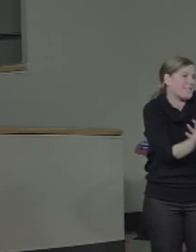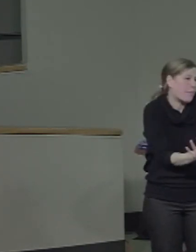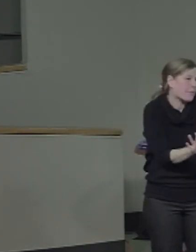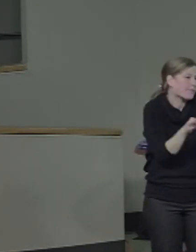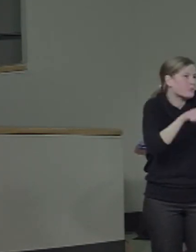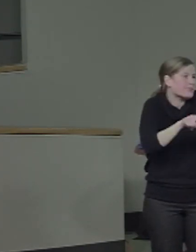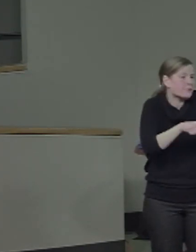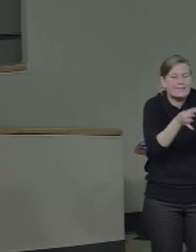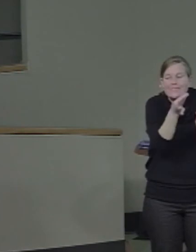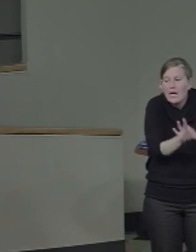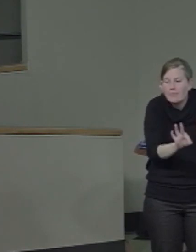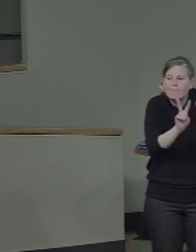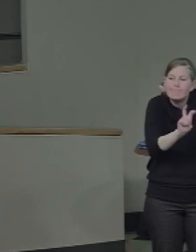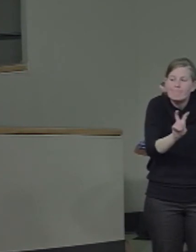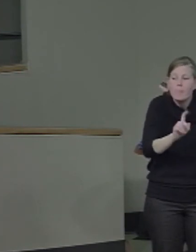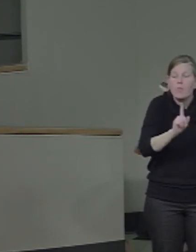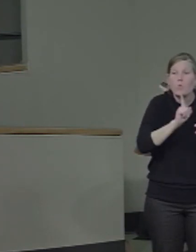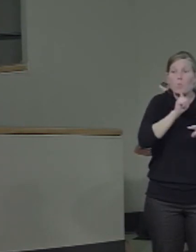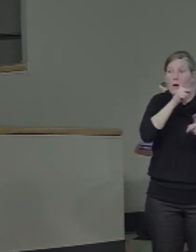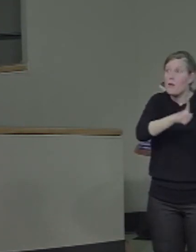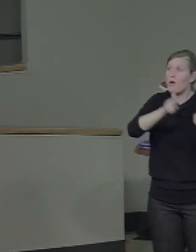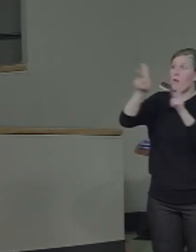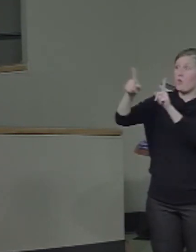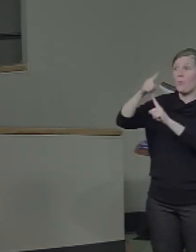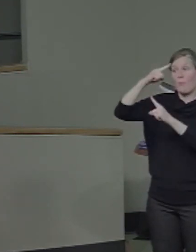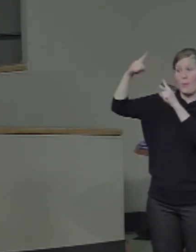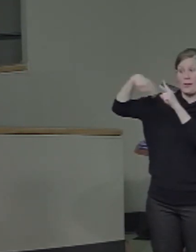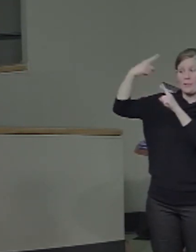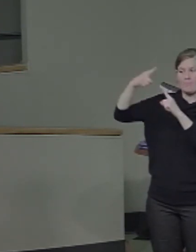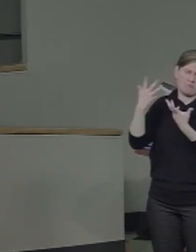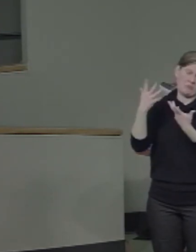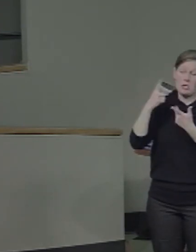more realistic. But it's very intriguing. I agree.